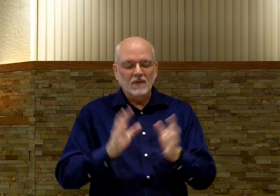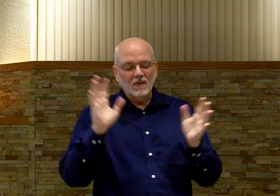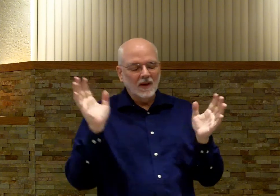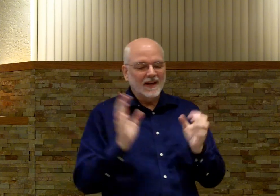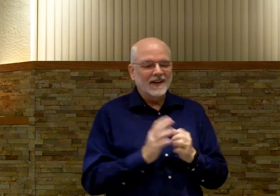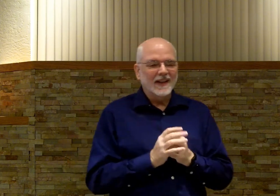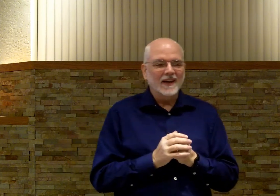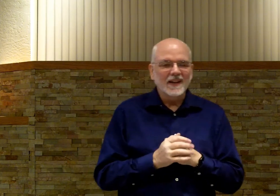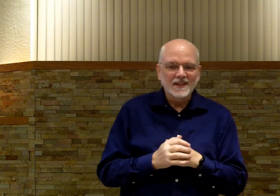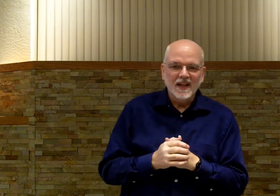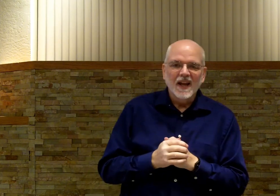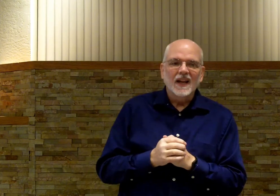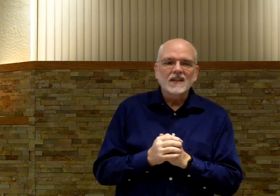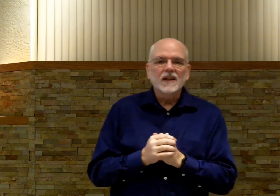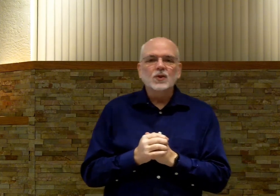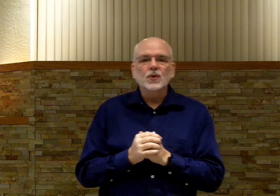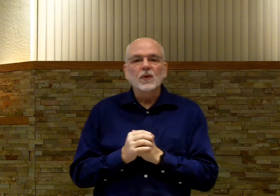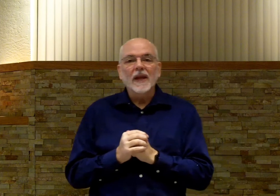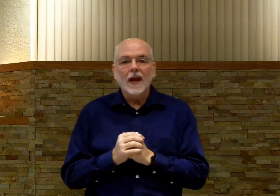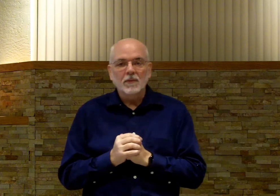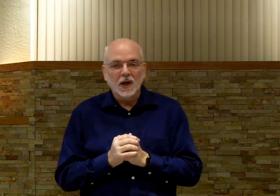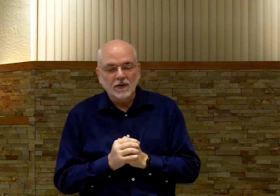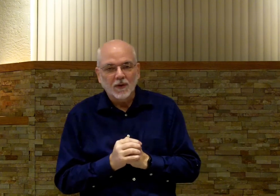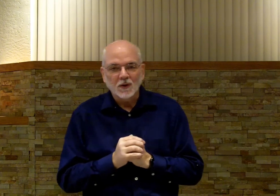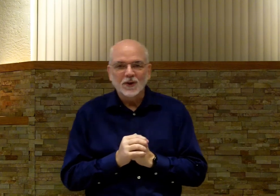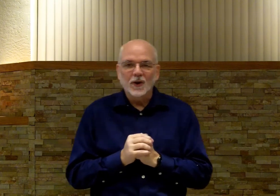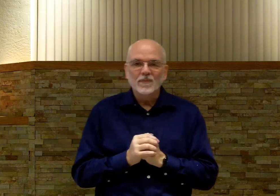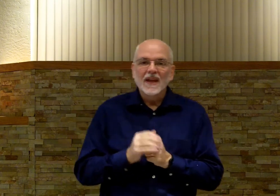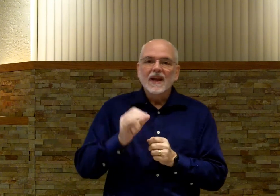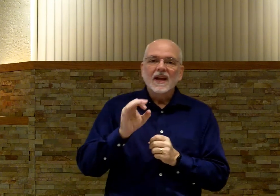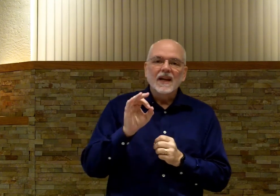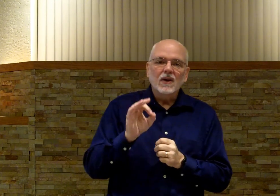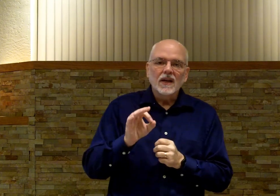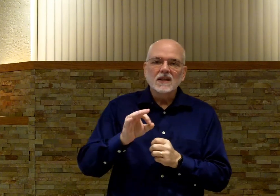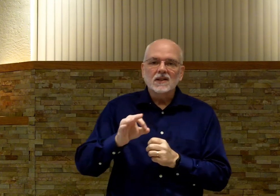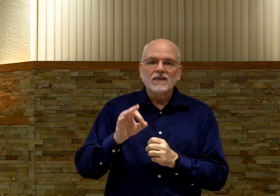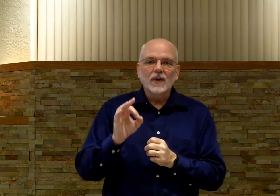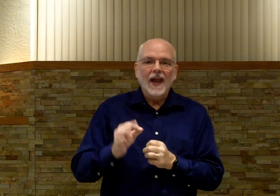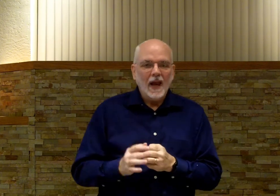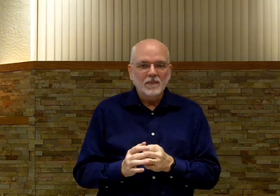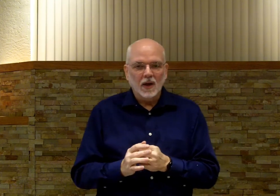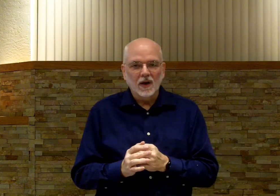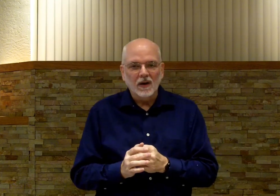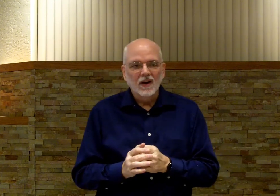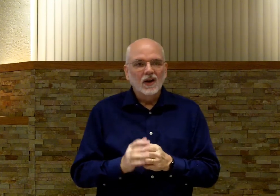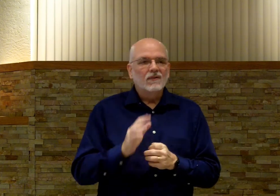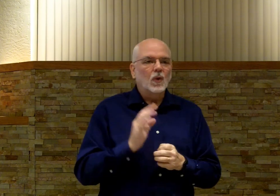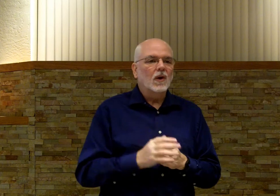we'll get into that. Let's get through the vocabulary first, though. Here is the vocabulary for